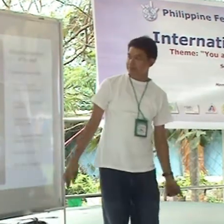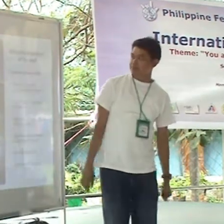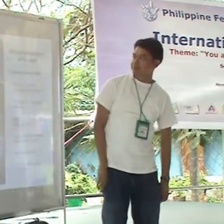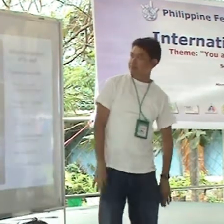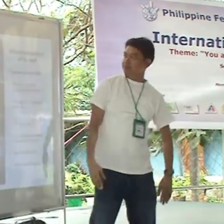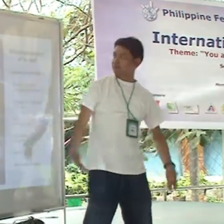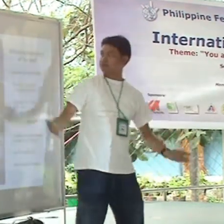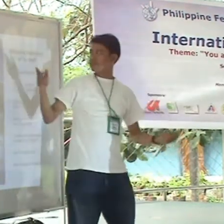breach.